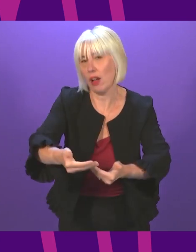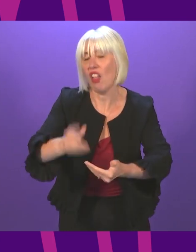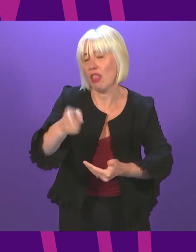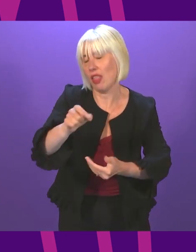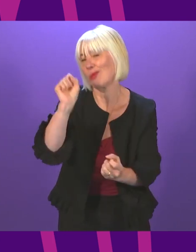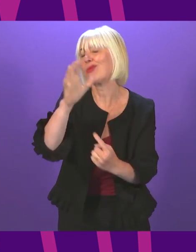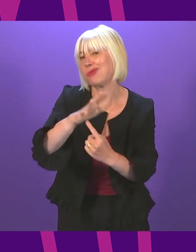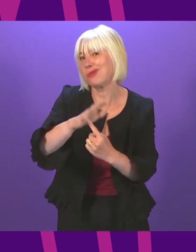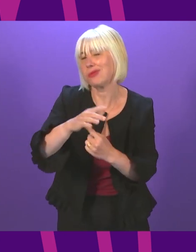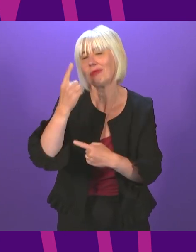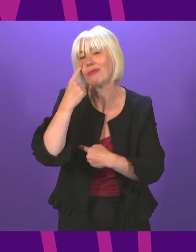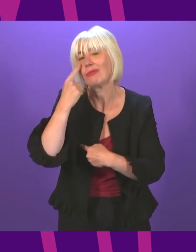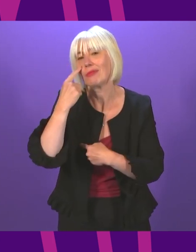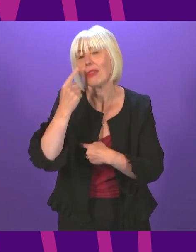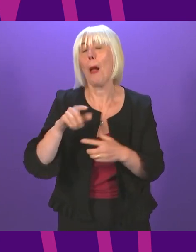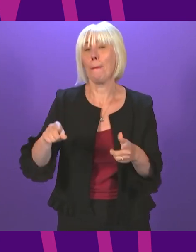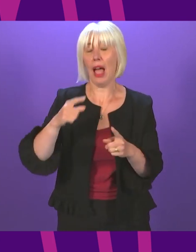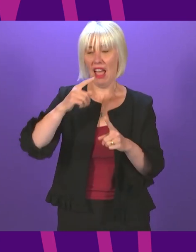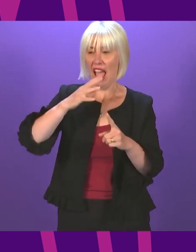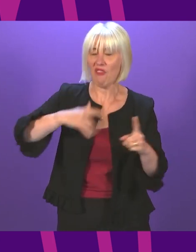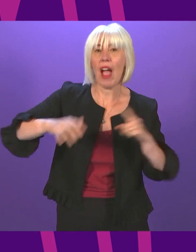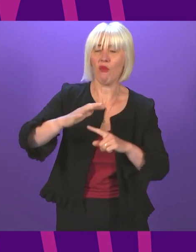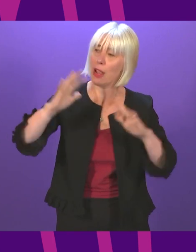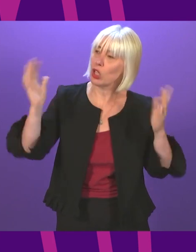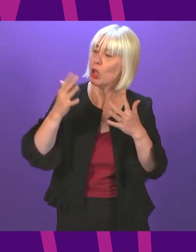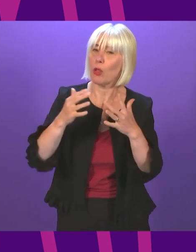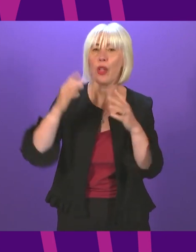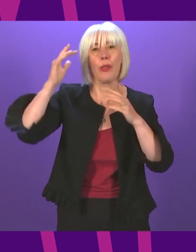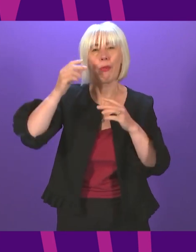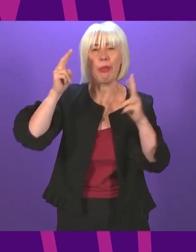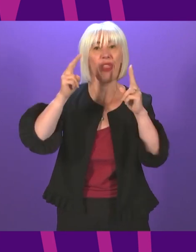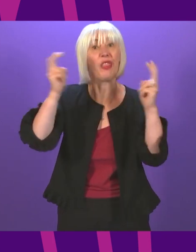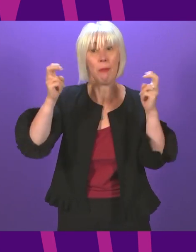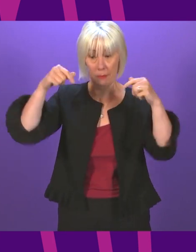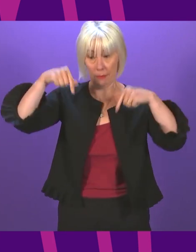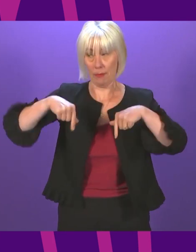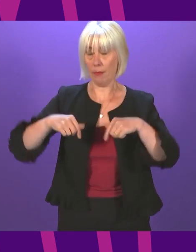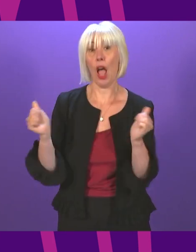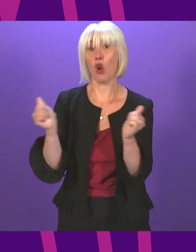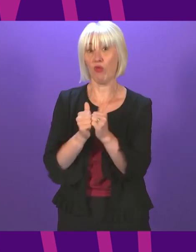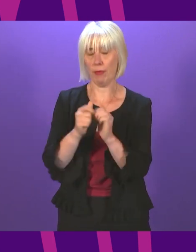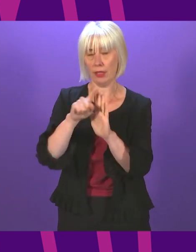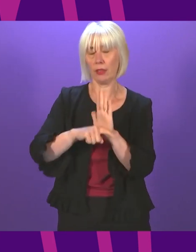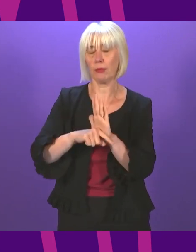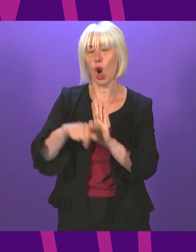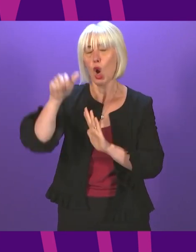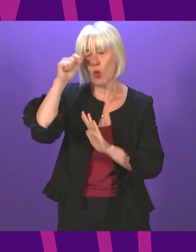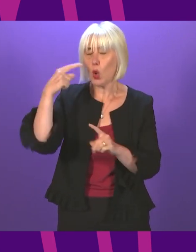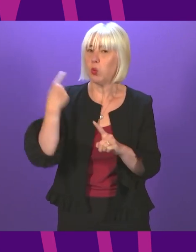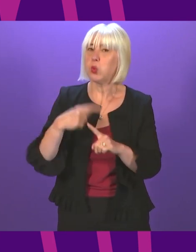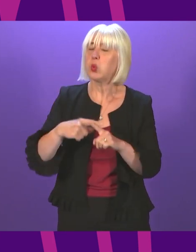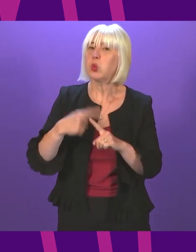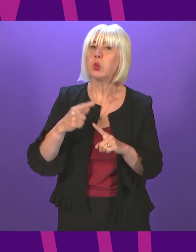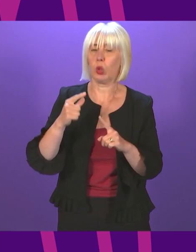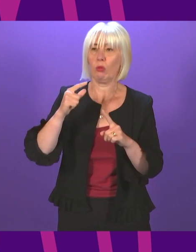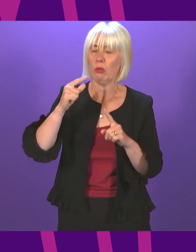a strong environmental theme to our shared policy agreement. We recognise the urgency of the climate and nature